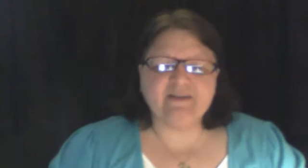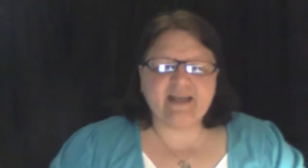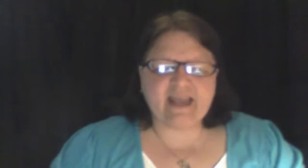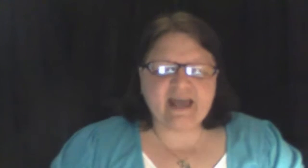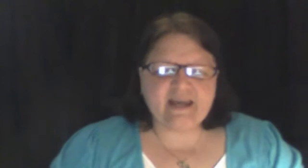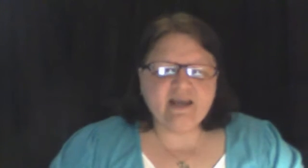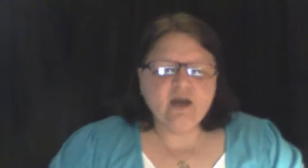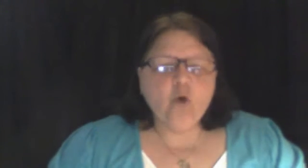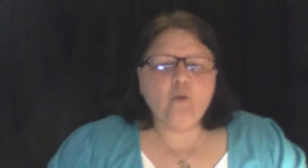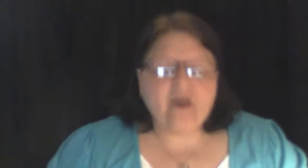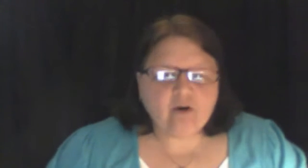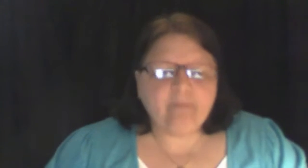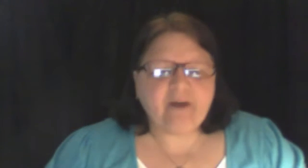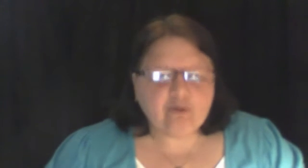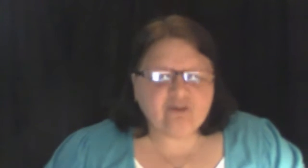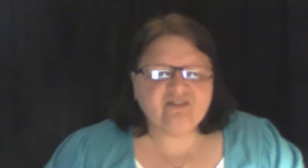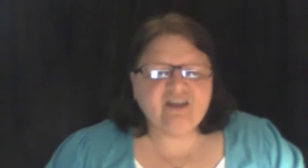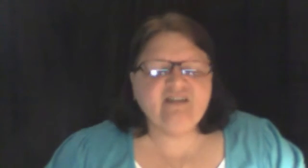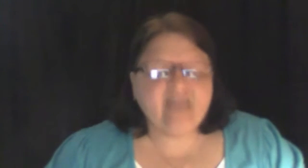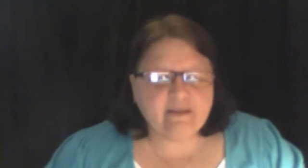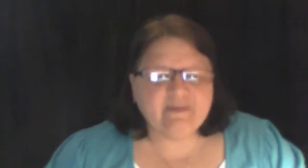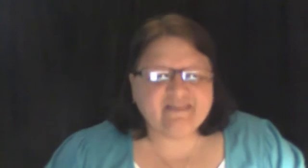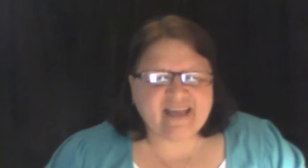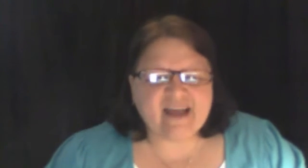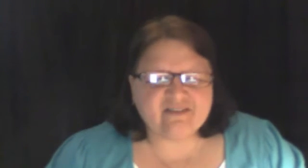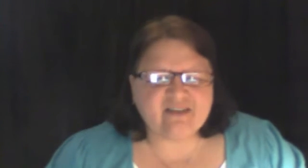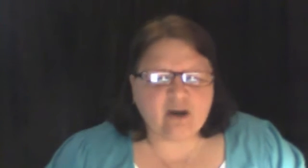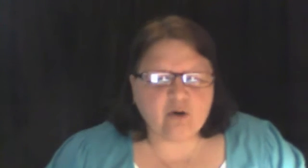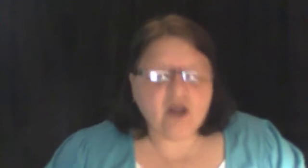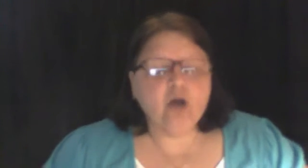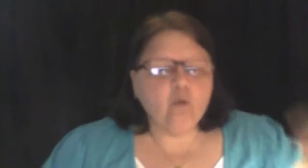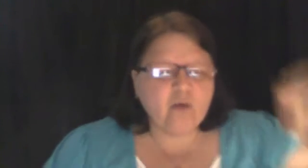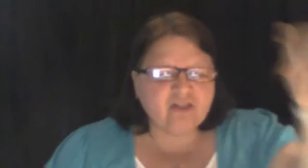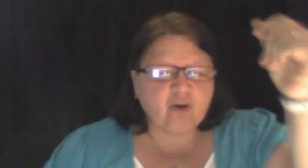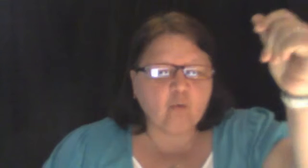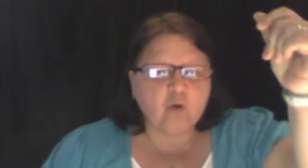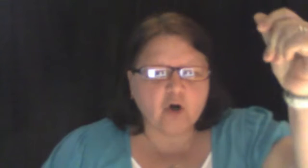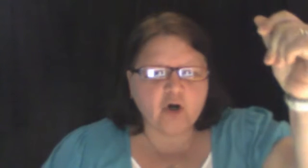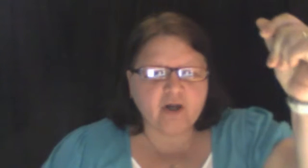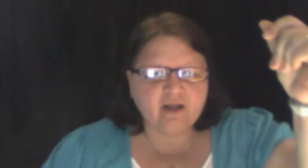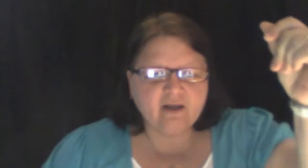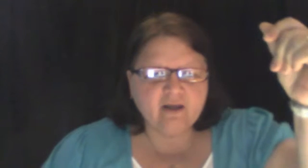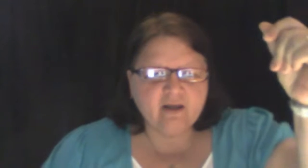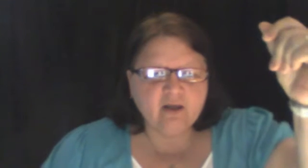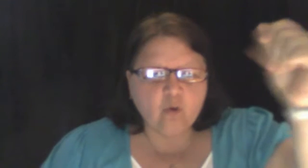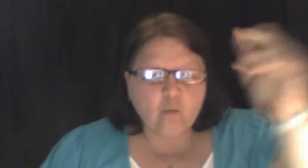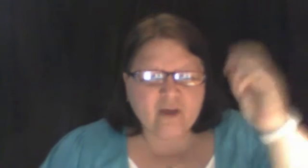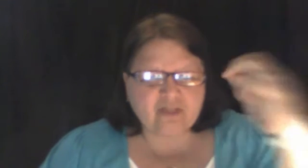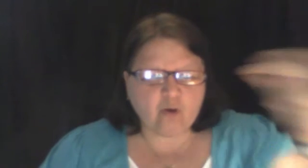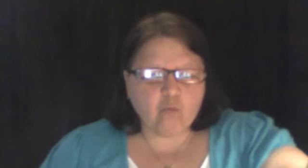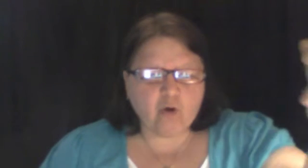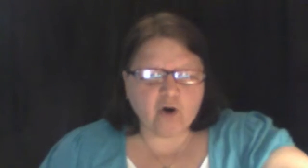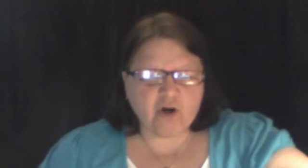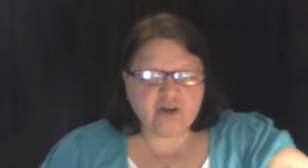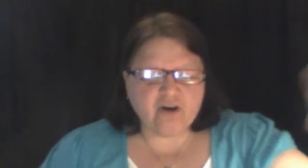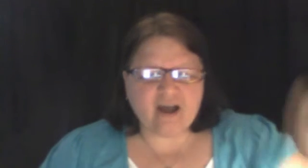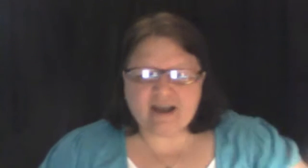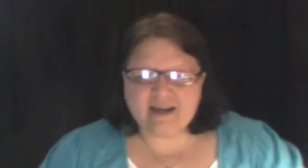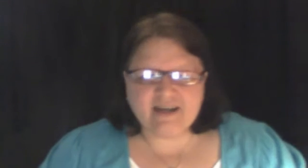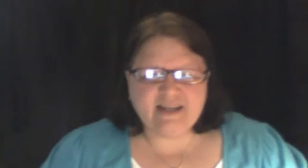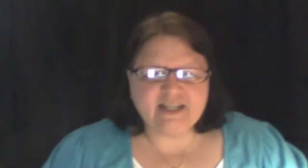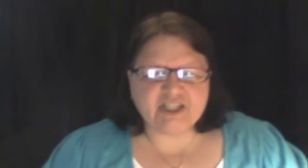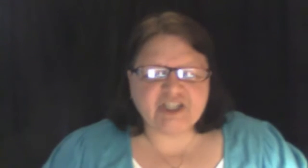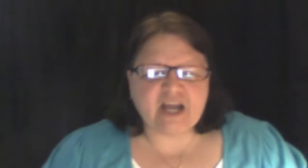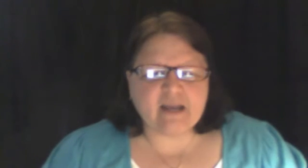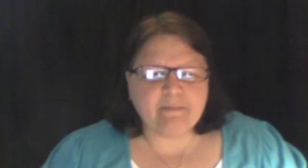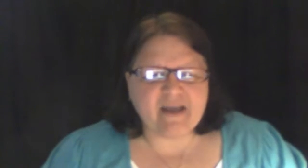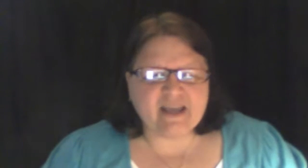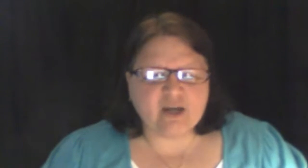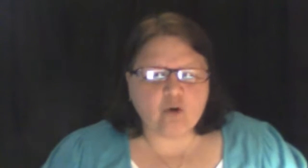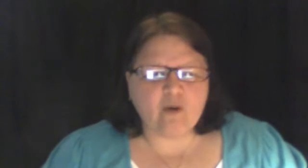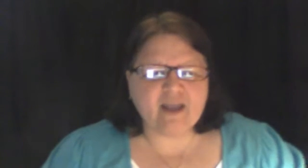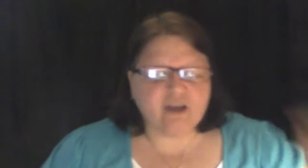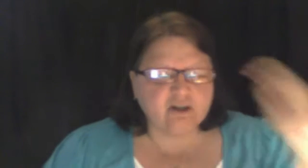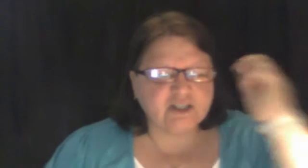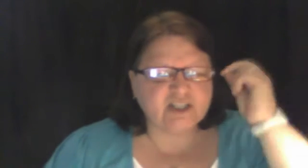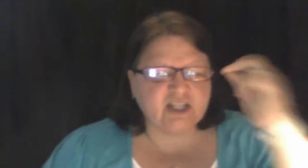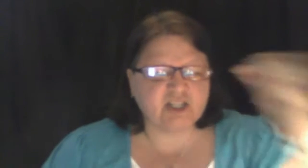again. We are about to see demons cast out with a word, with a word. You're not going to need to shake, bake and quake. You're just going to